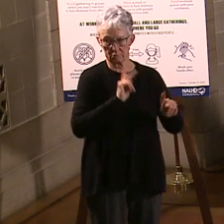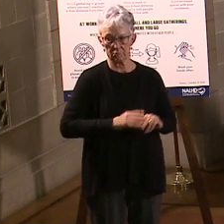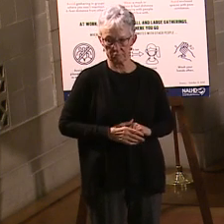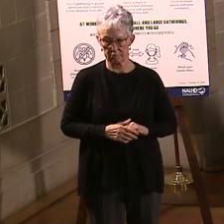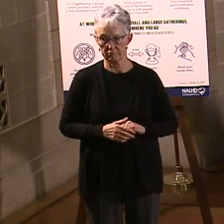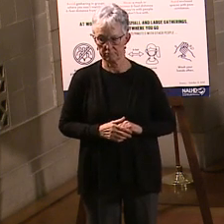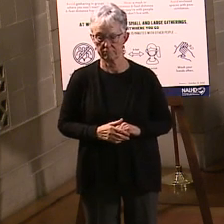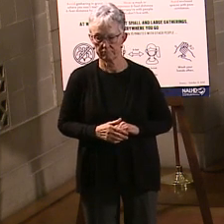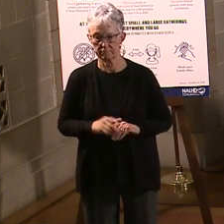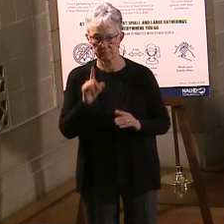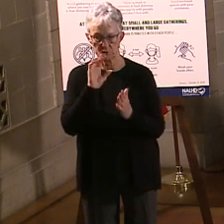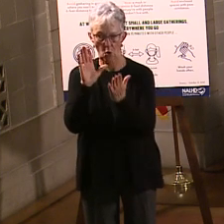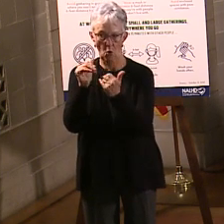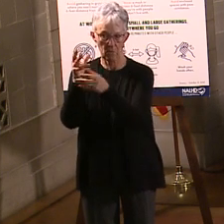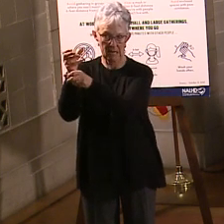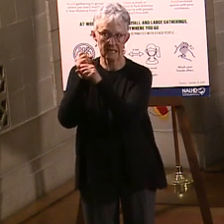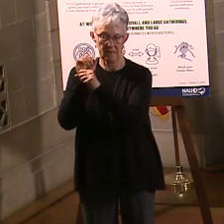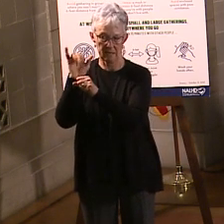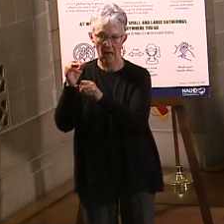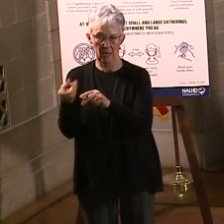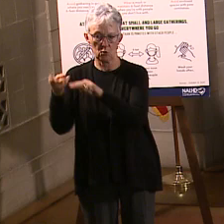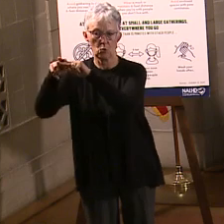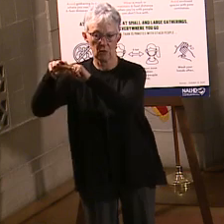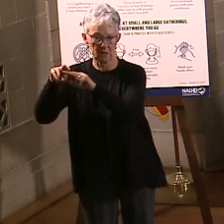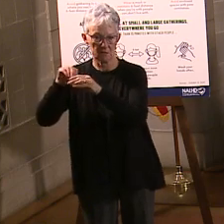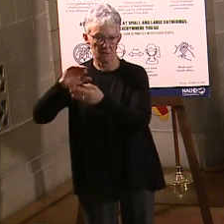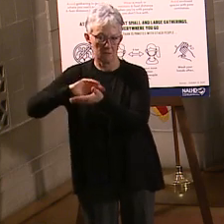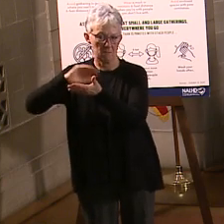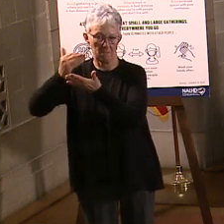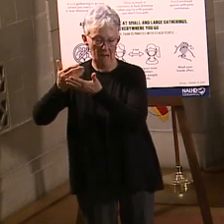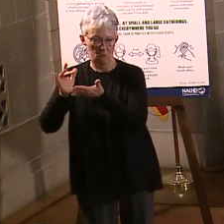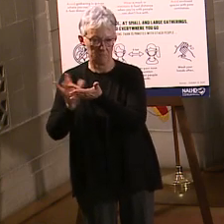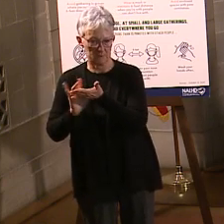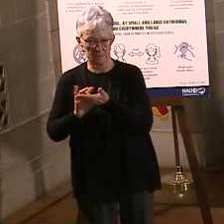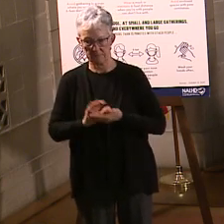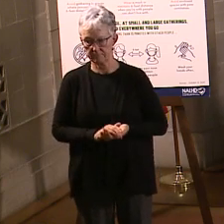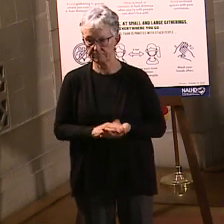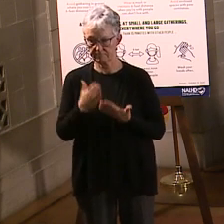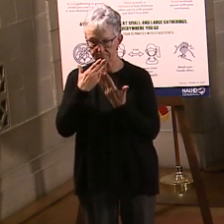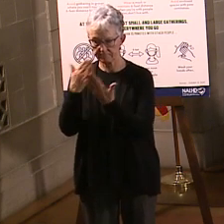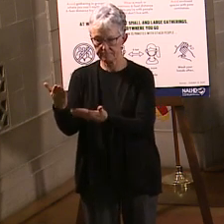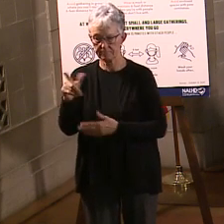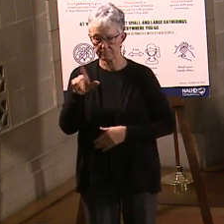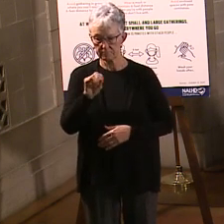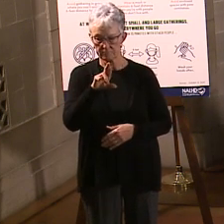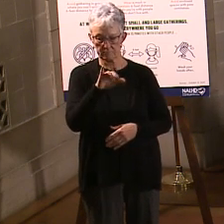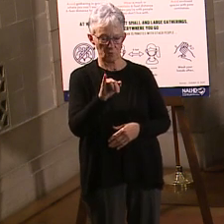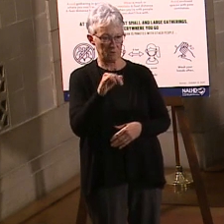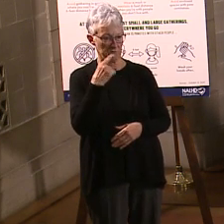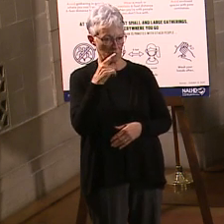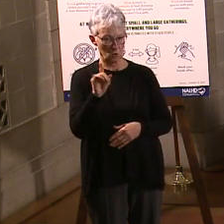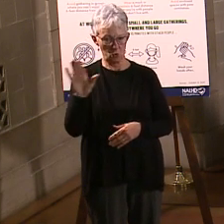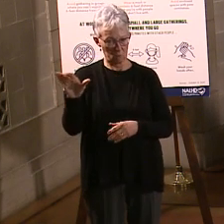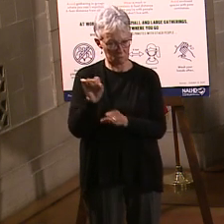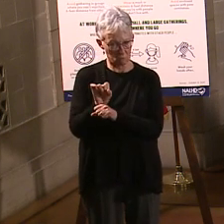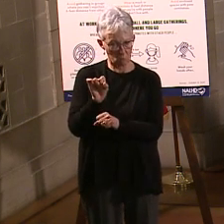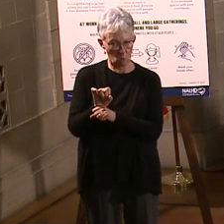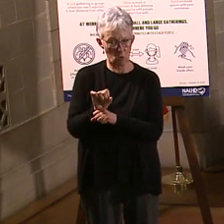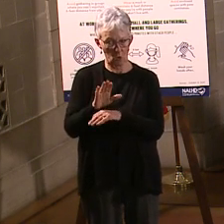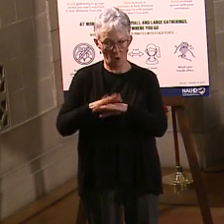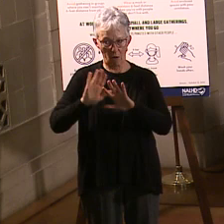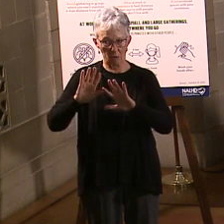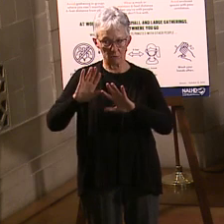continue to get that increase in allocation. And again, thank you, Lori, with regard to the website here. Again, just to